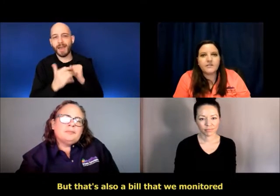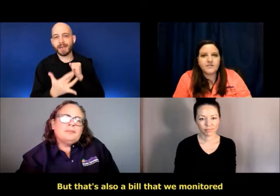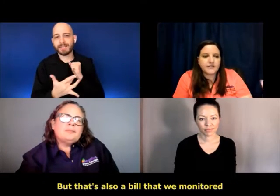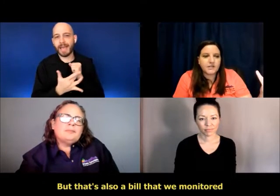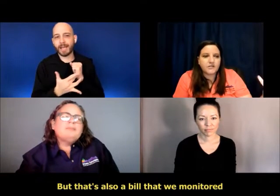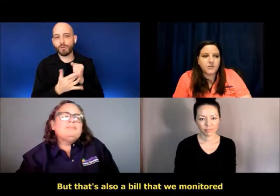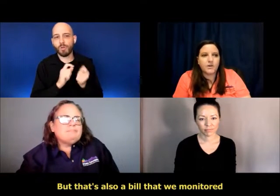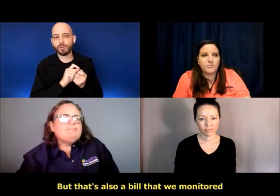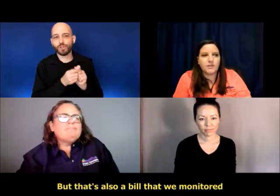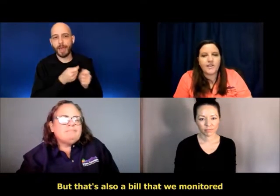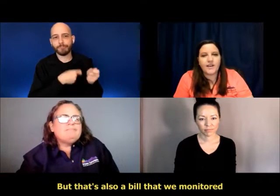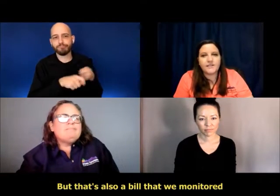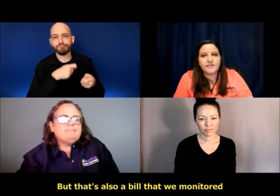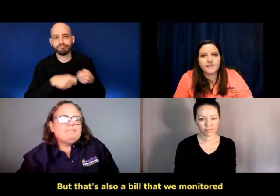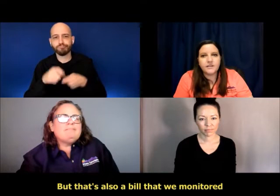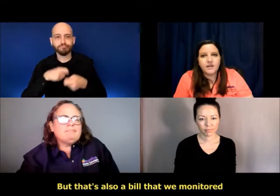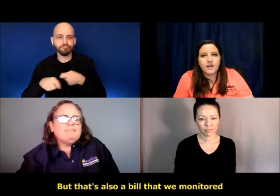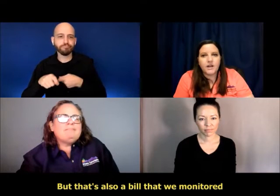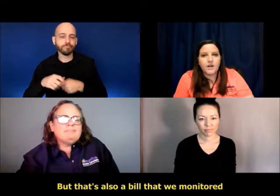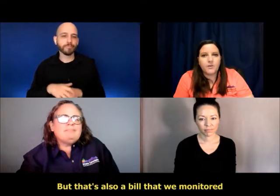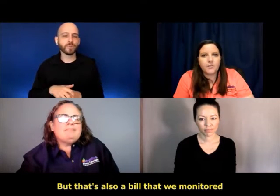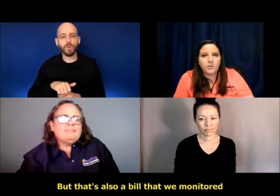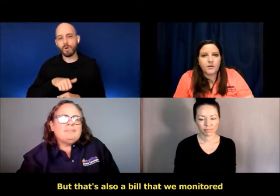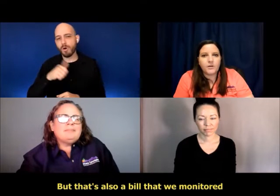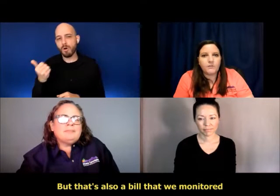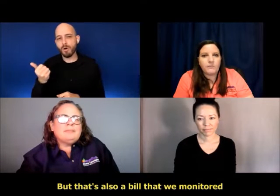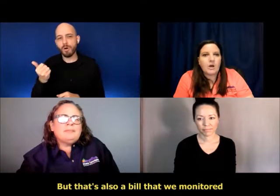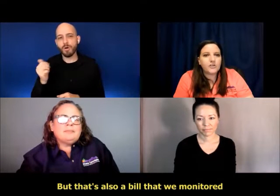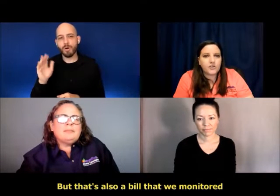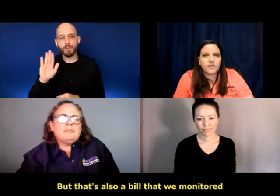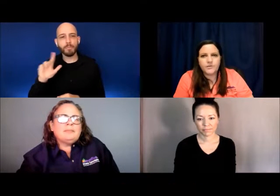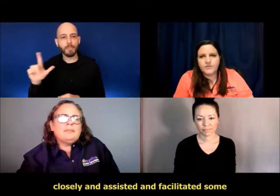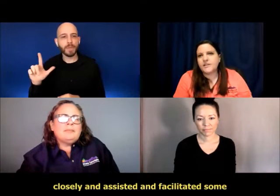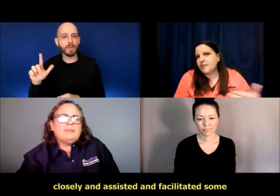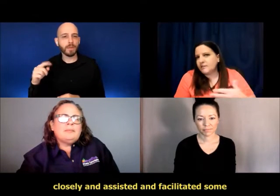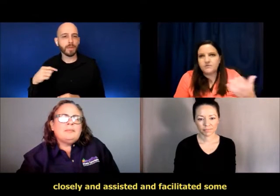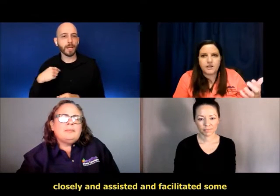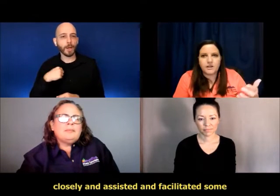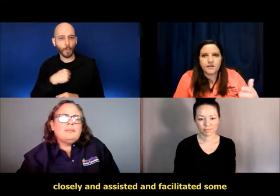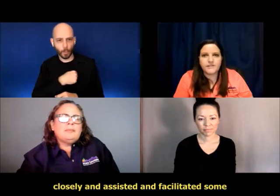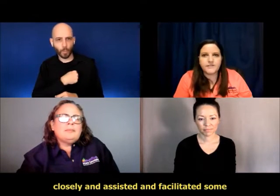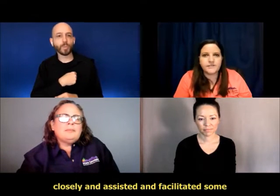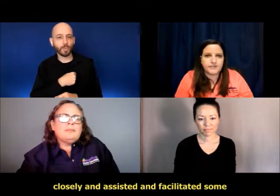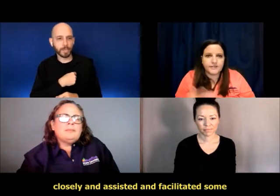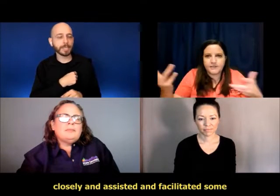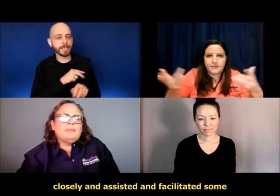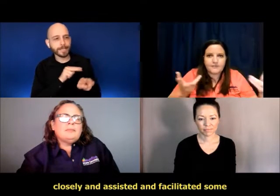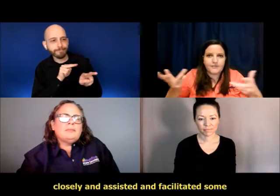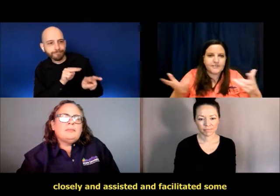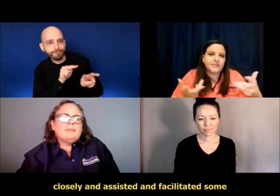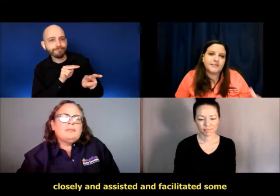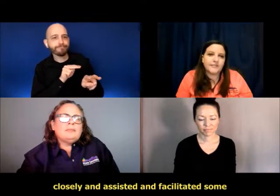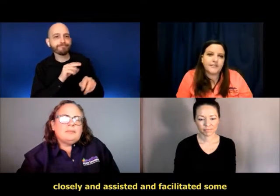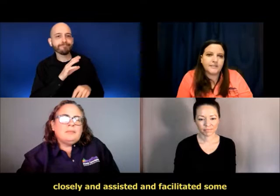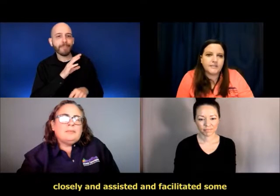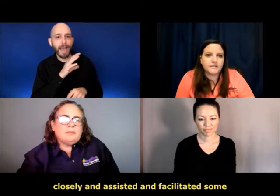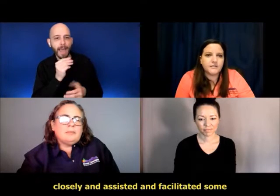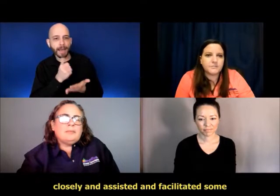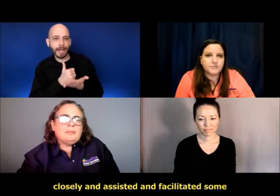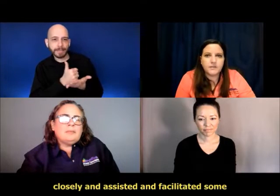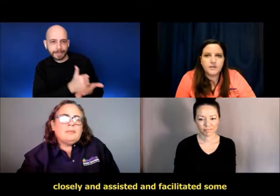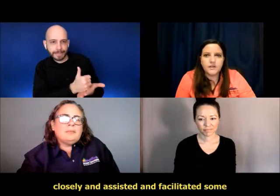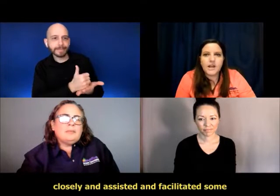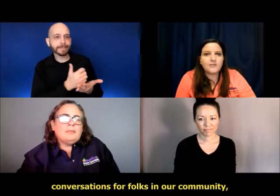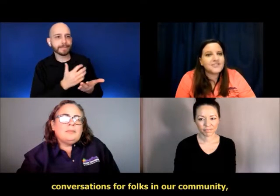but, uh, that, that's also a bill that, um, we monitored closely and, uh, assisted and facilitated